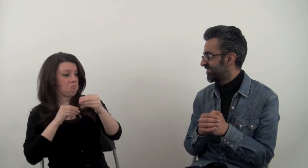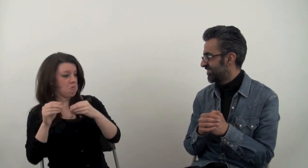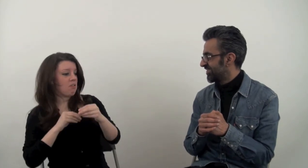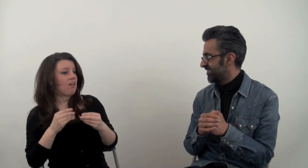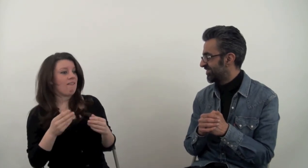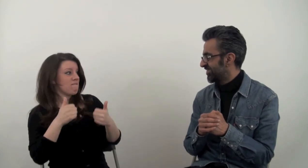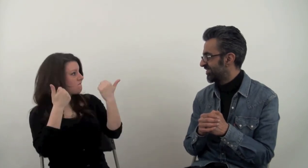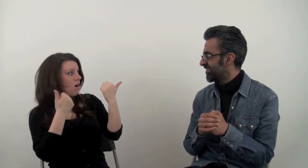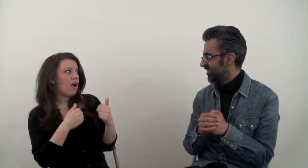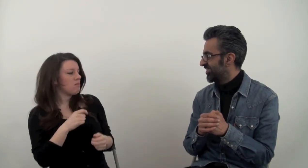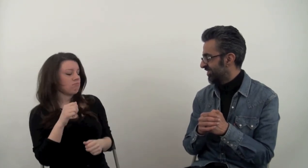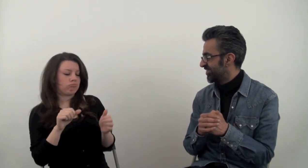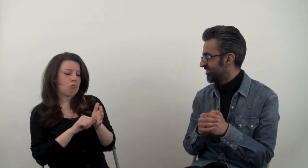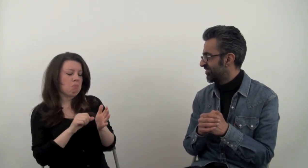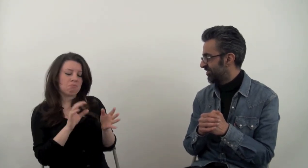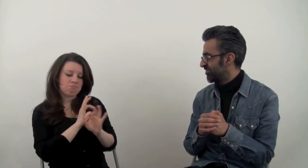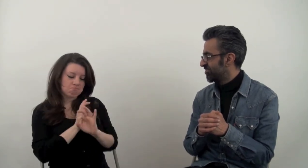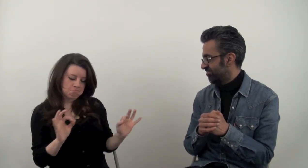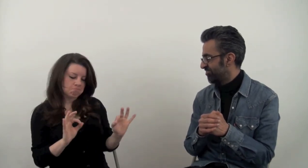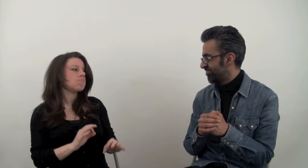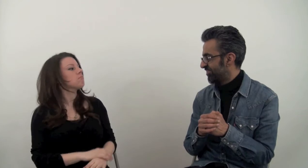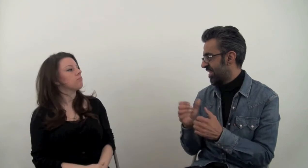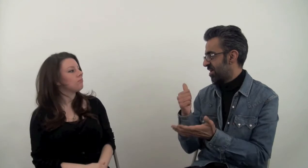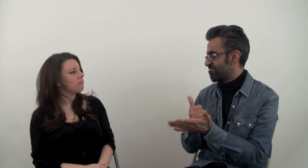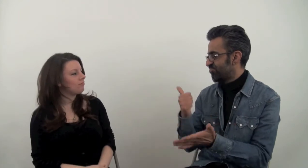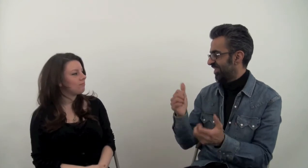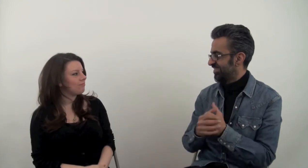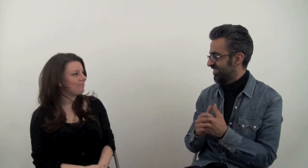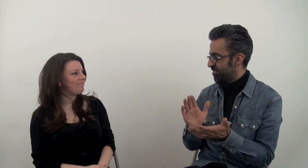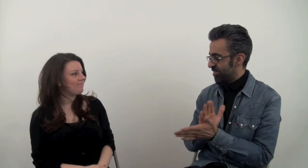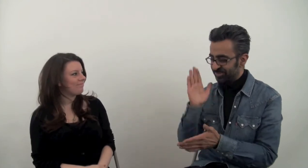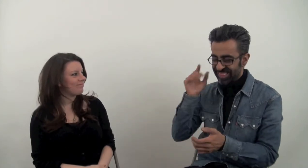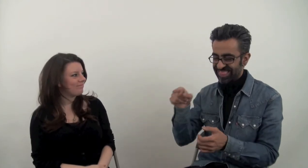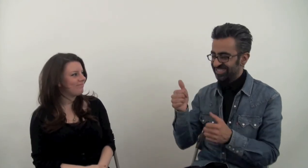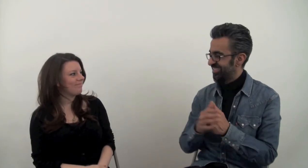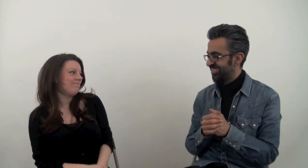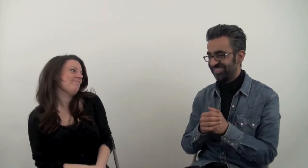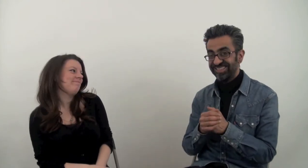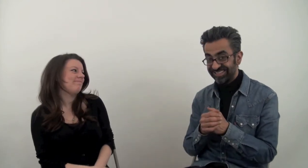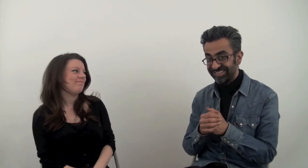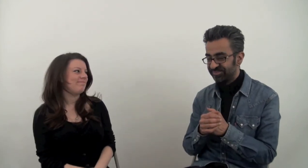The university sorted it out for me and I sent a few emails and it was not a problem at all. Great stuff. I'm really happy to hear that.